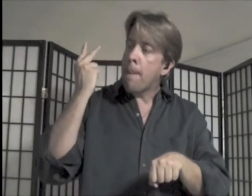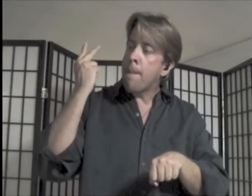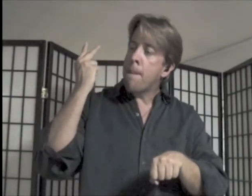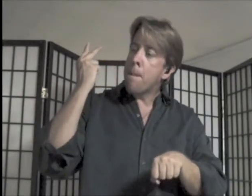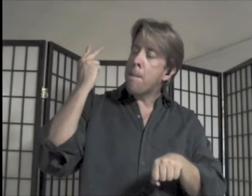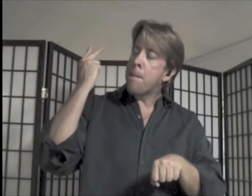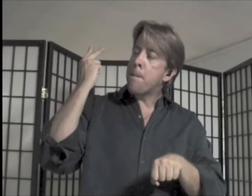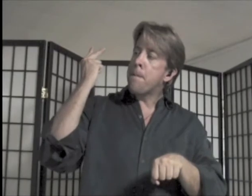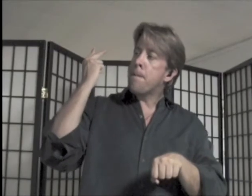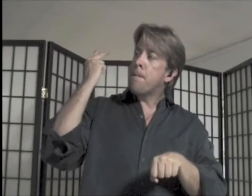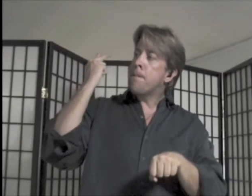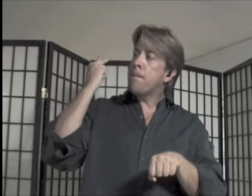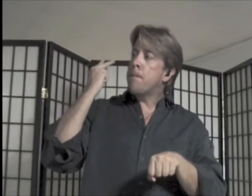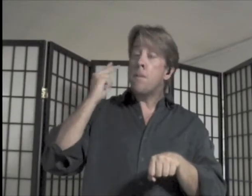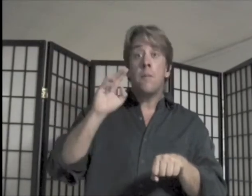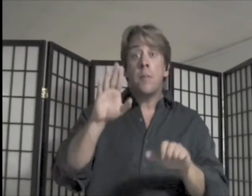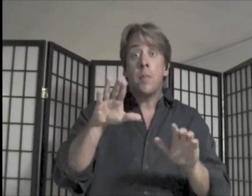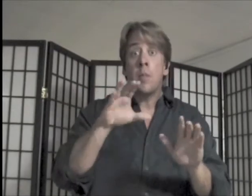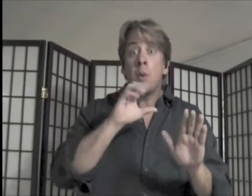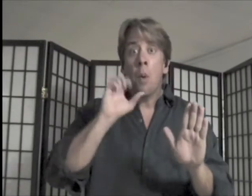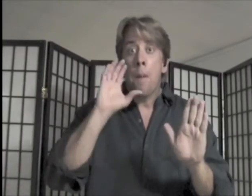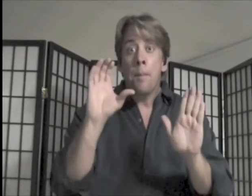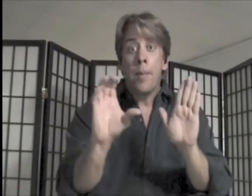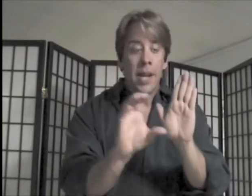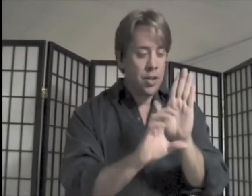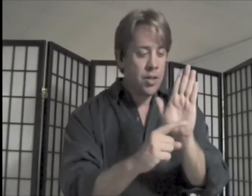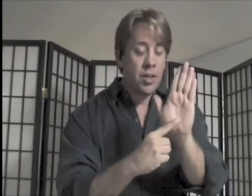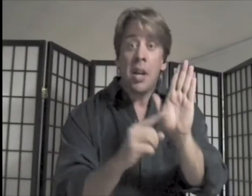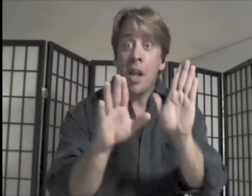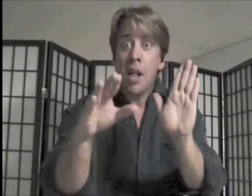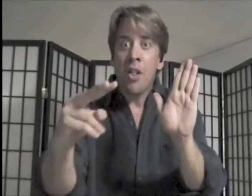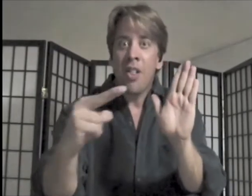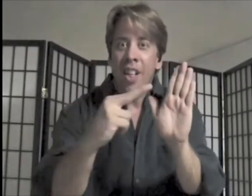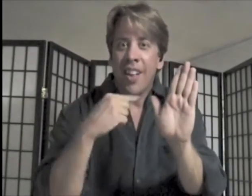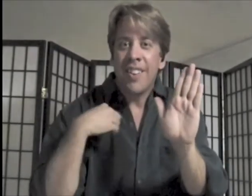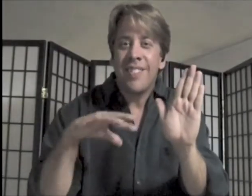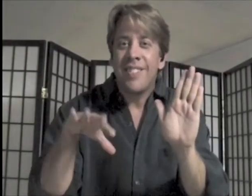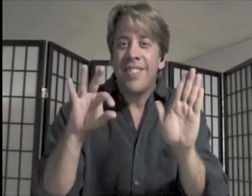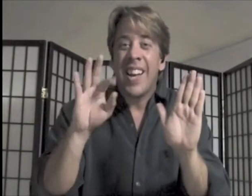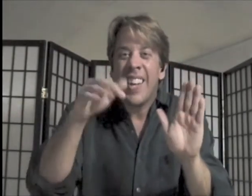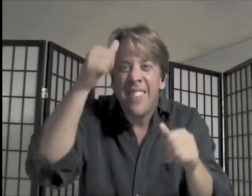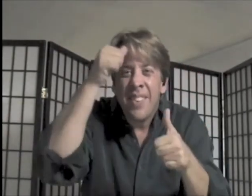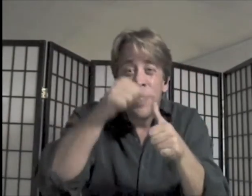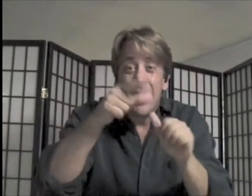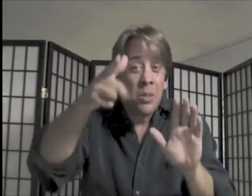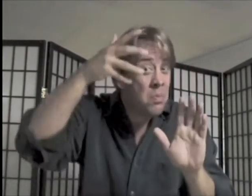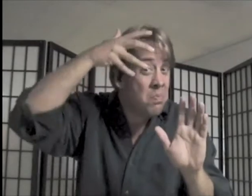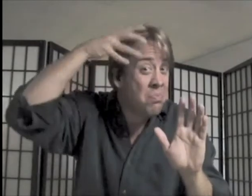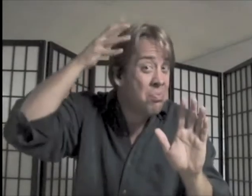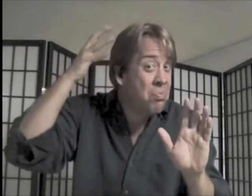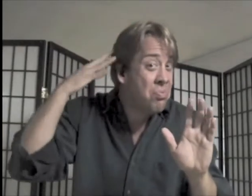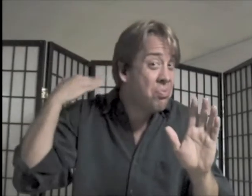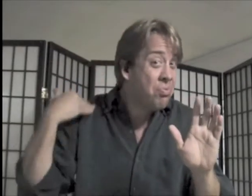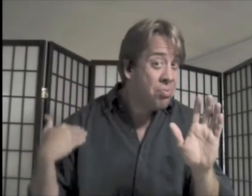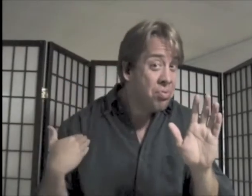I dug up this old photograph, look at all that hair we had It's